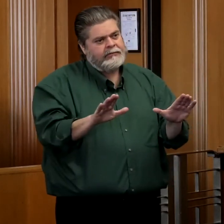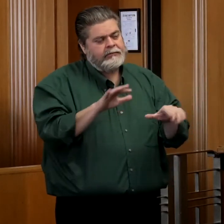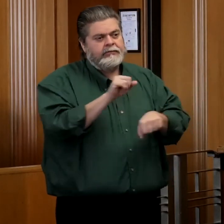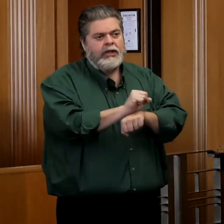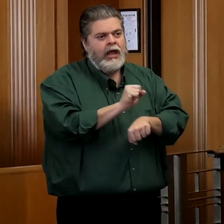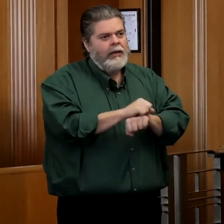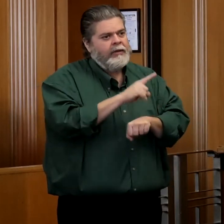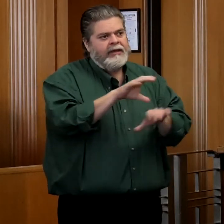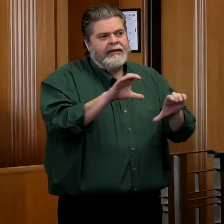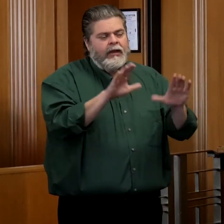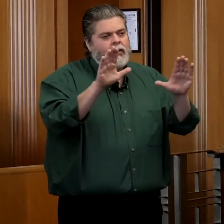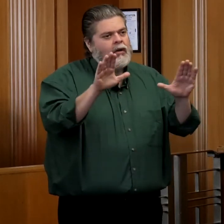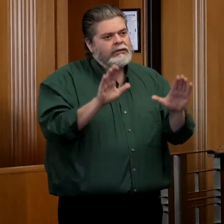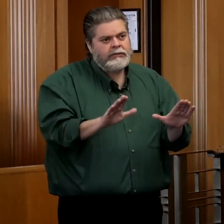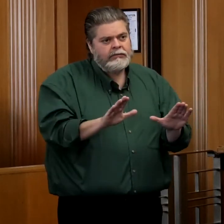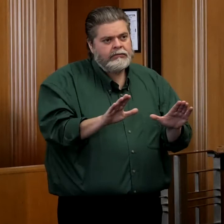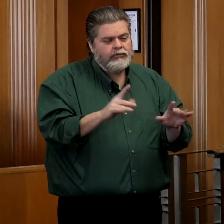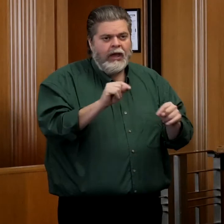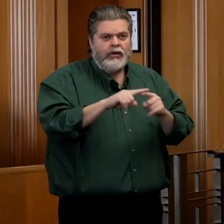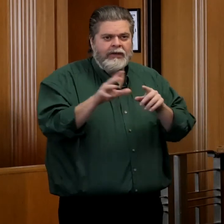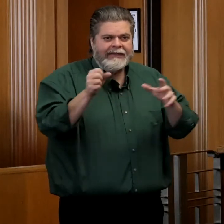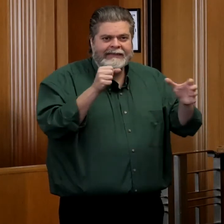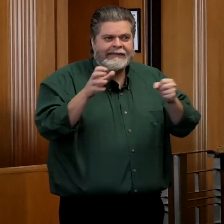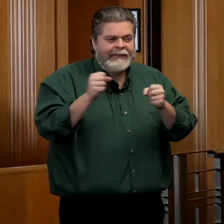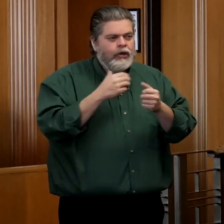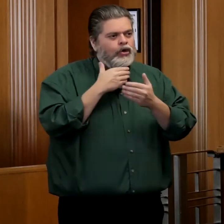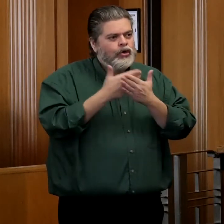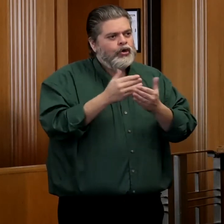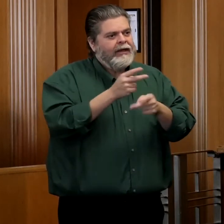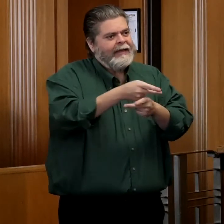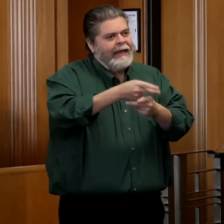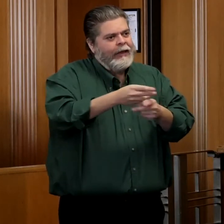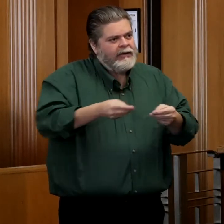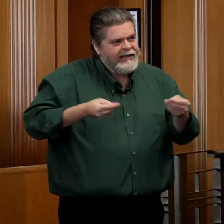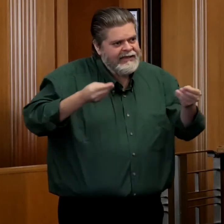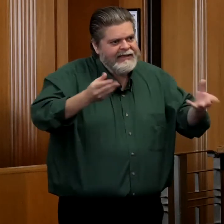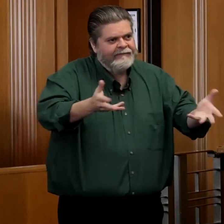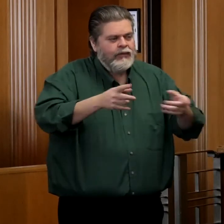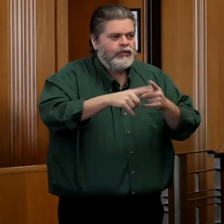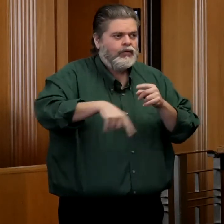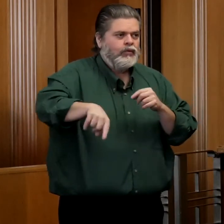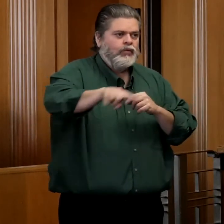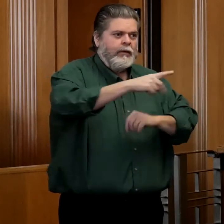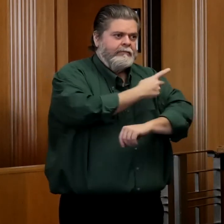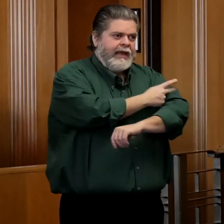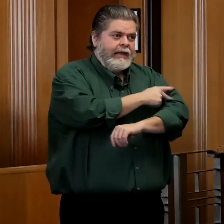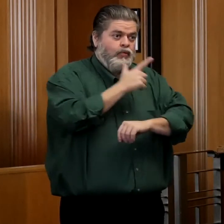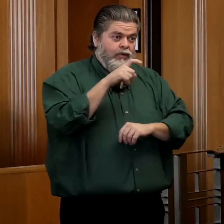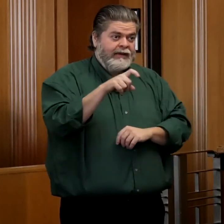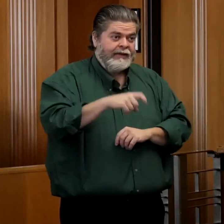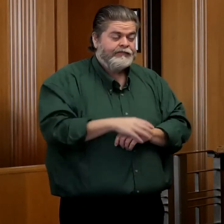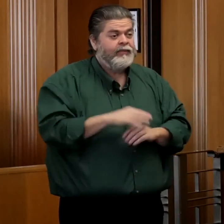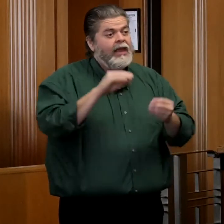amazing job of finding ways to provide top-notch care to patients that need us. The number of new cases and the number of